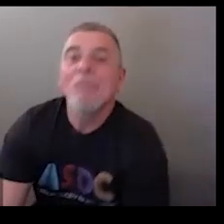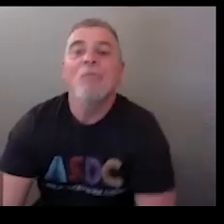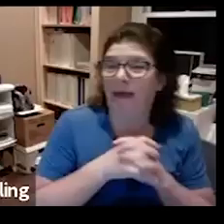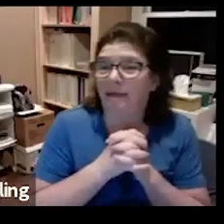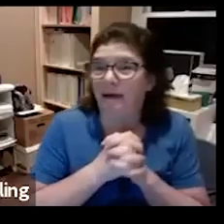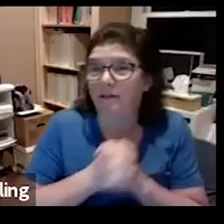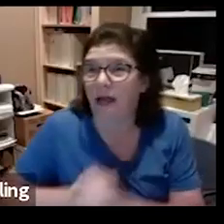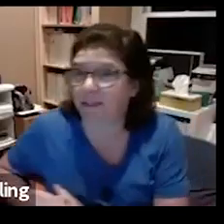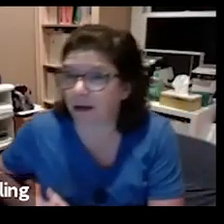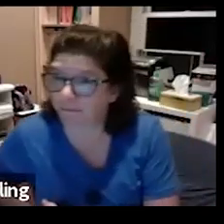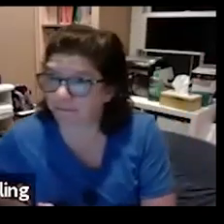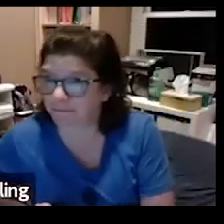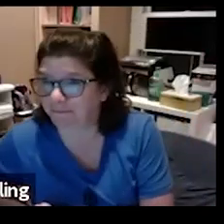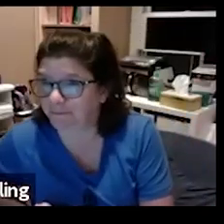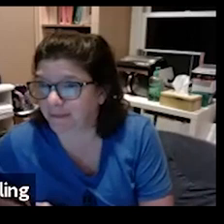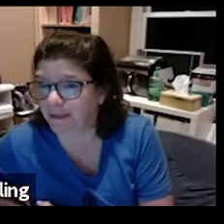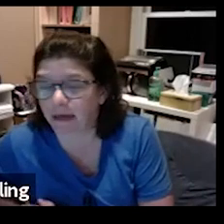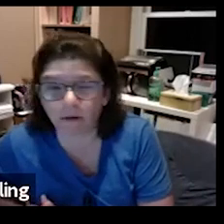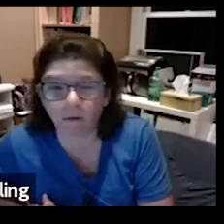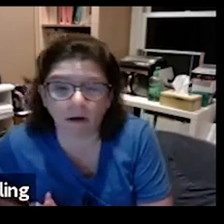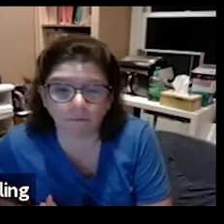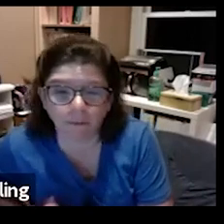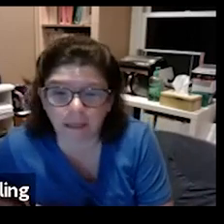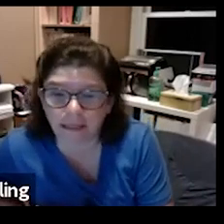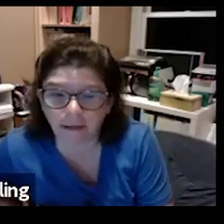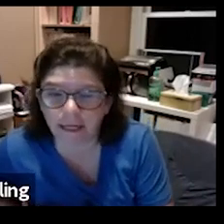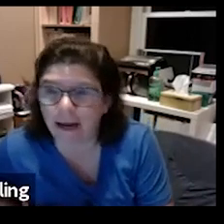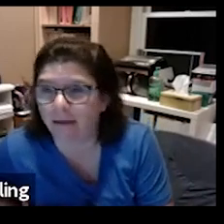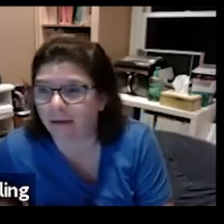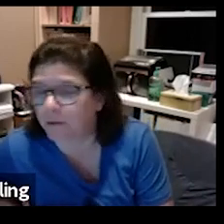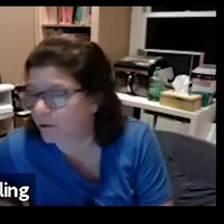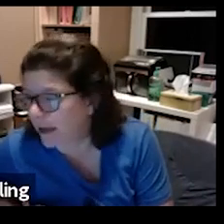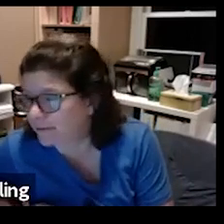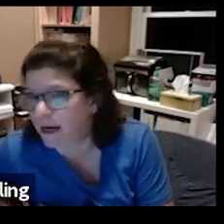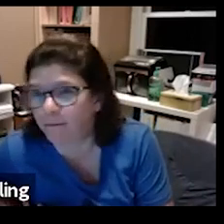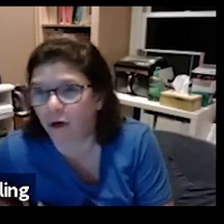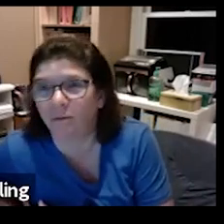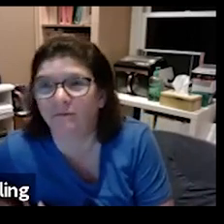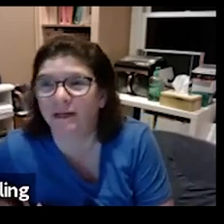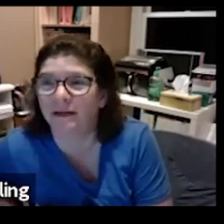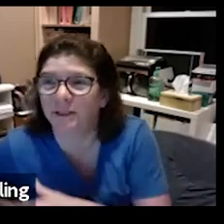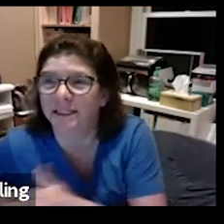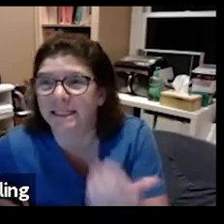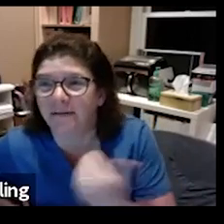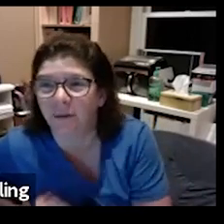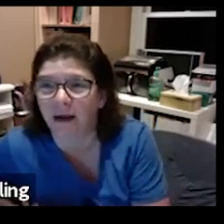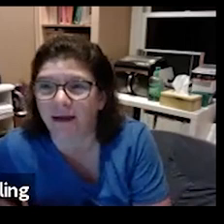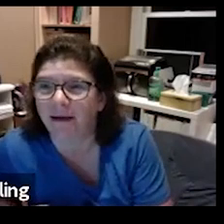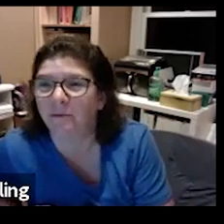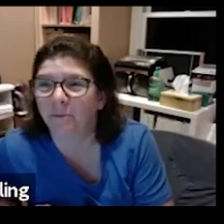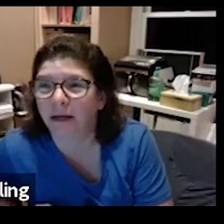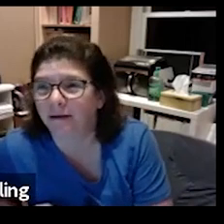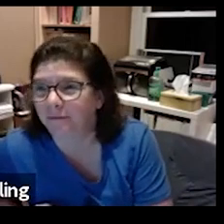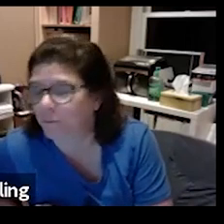well i think our time is up thank you all for being here today i thought we were going to have time to open the videos to see everybody